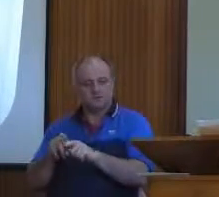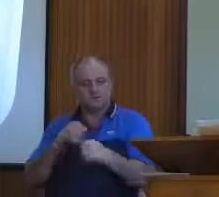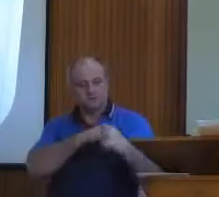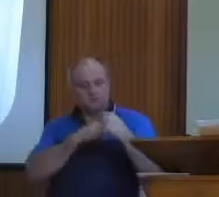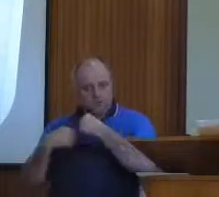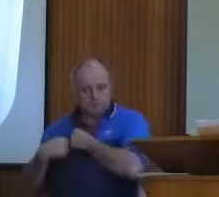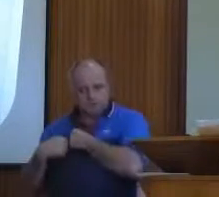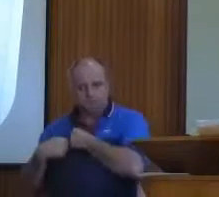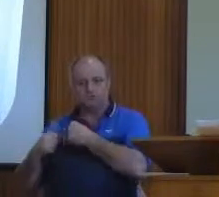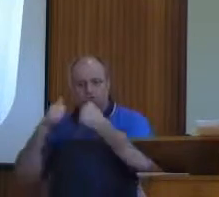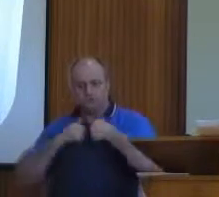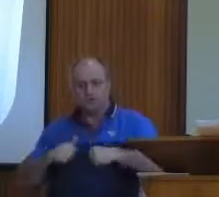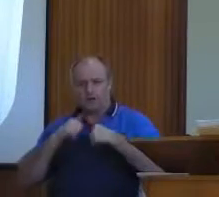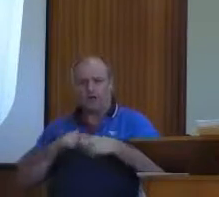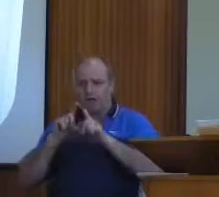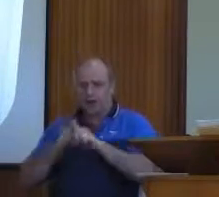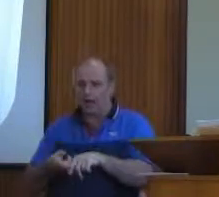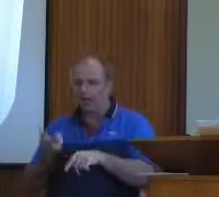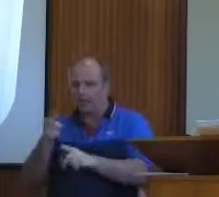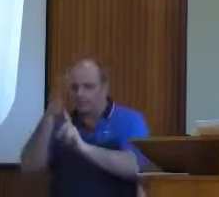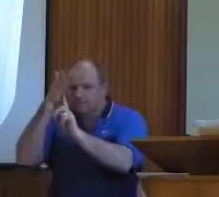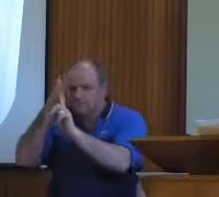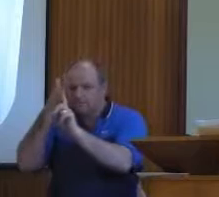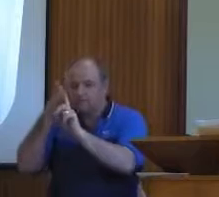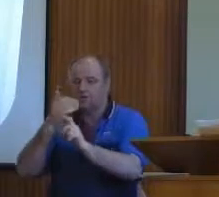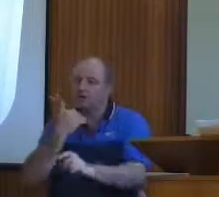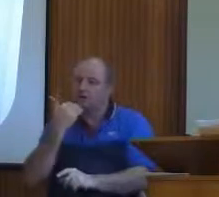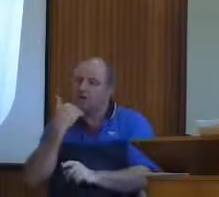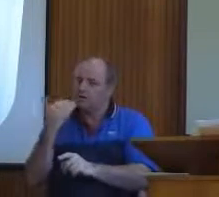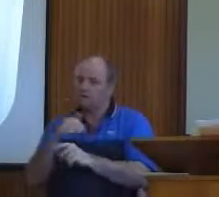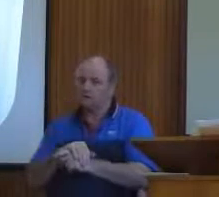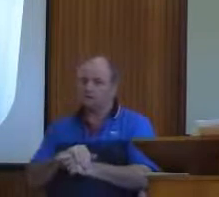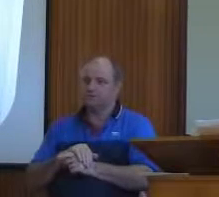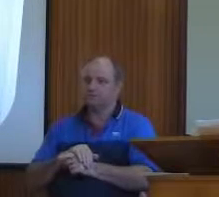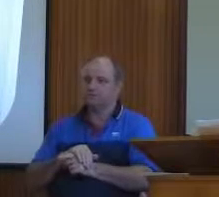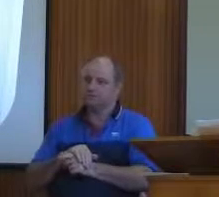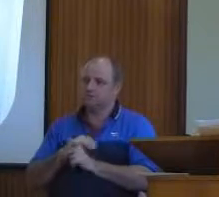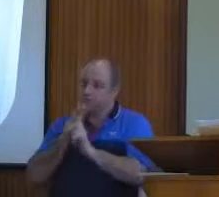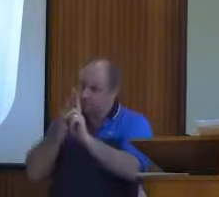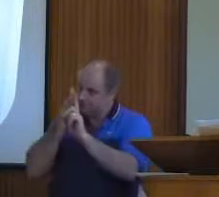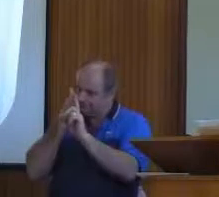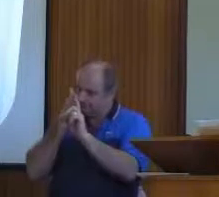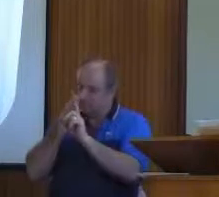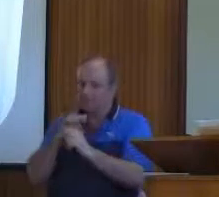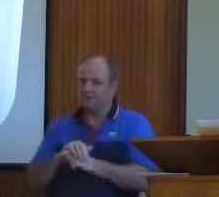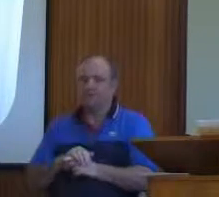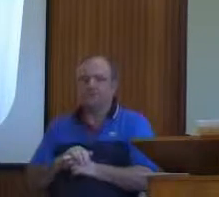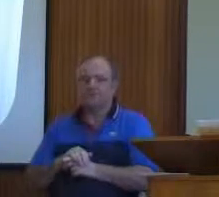with the gold and the prize in your sights. Soldier,